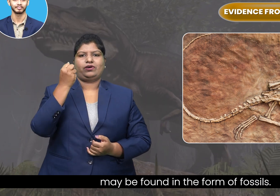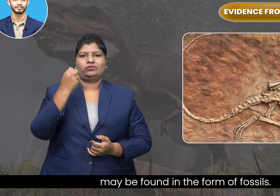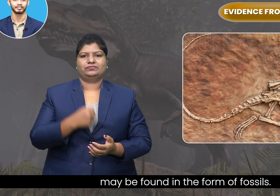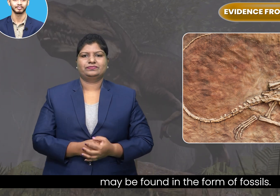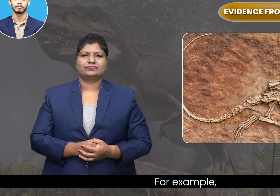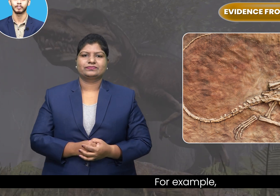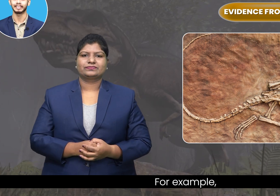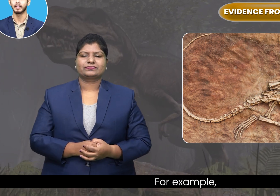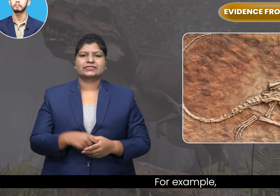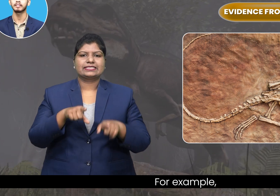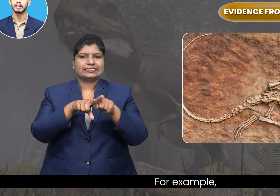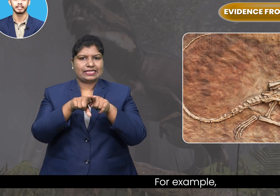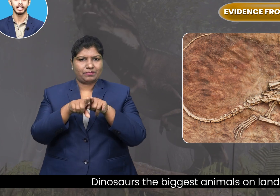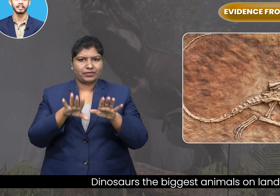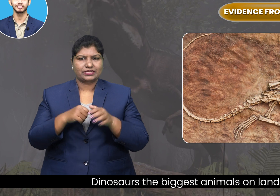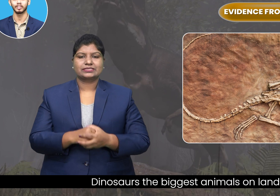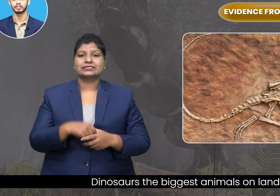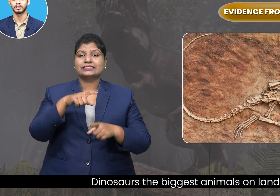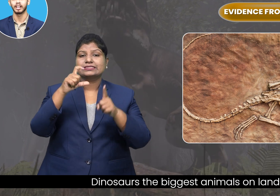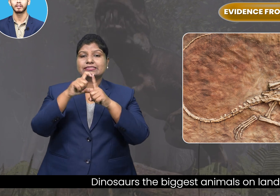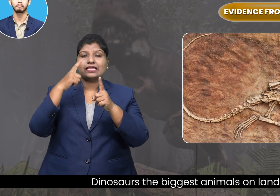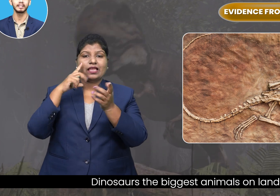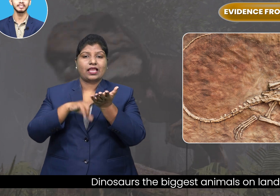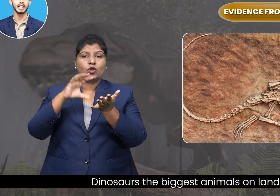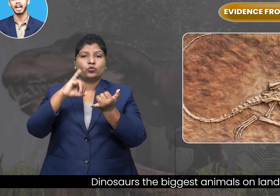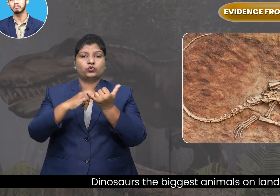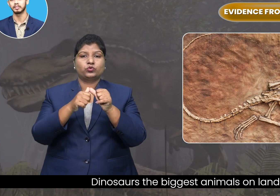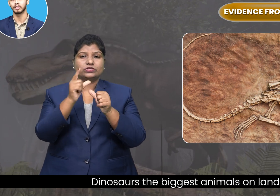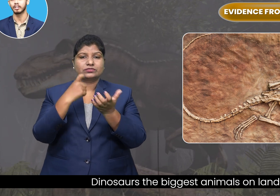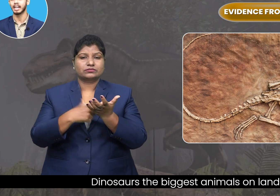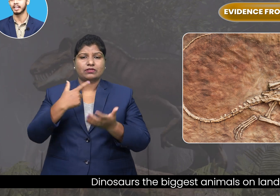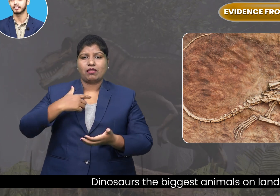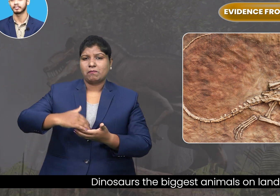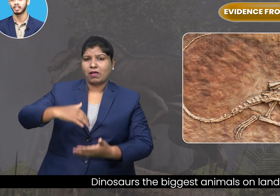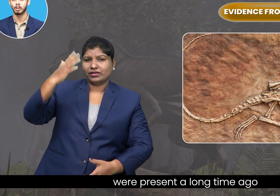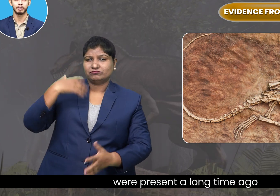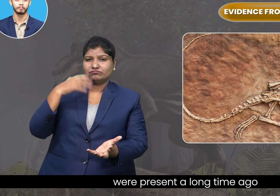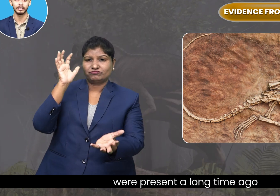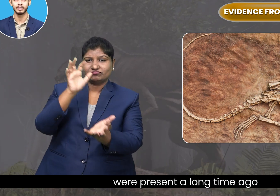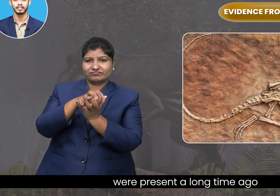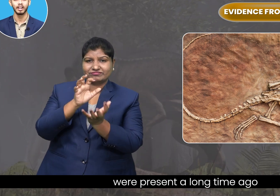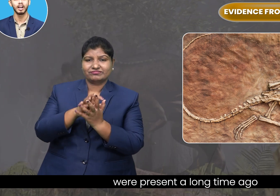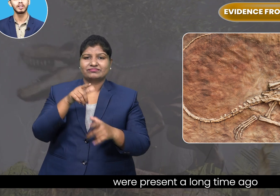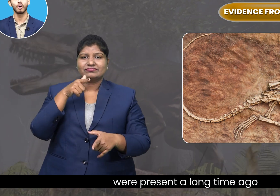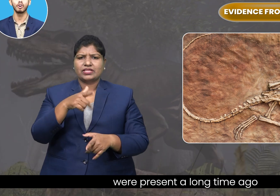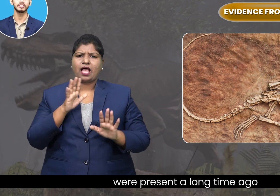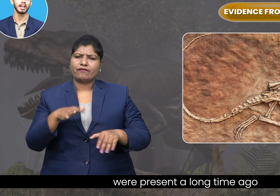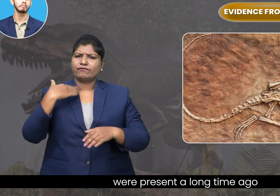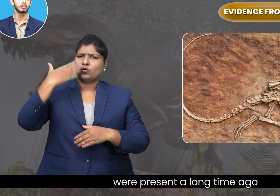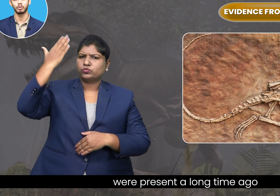For example, dinosaurs, the biggest animals on land were present a long time ago